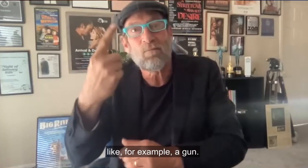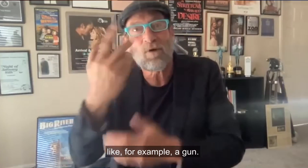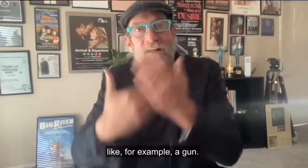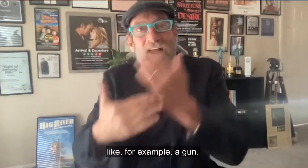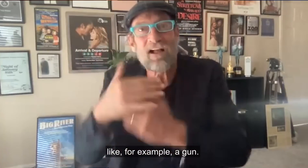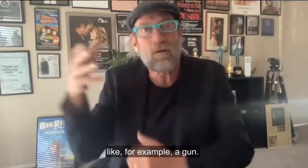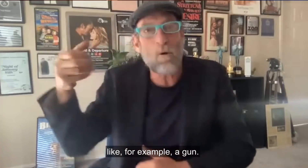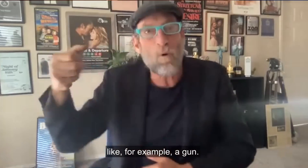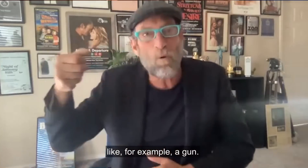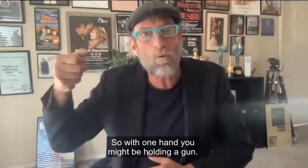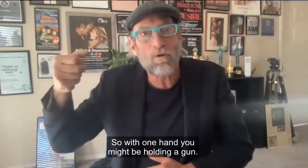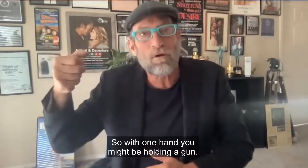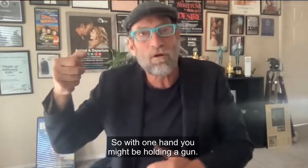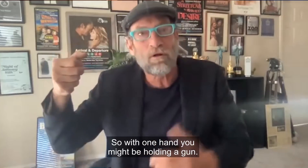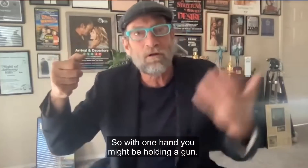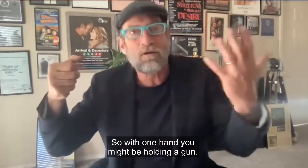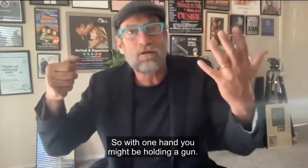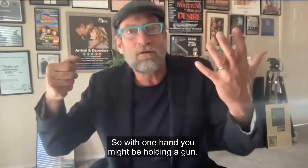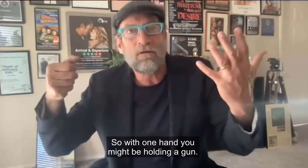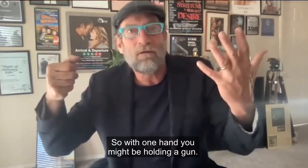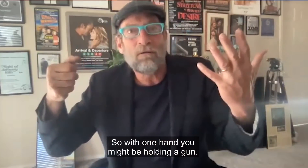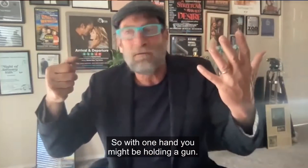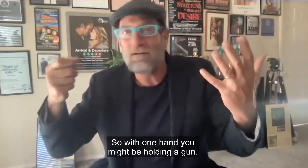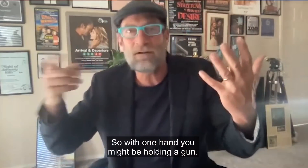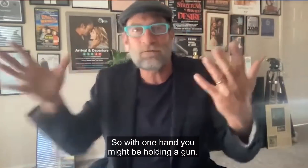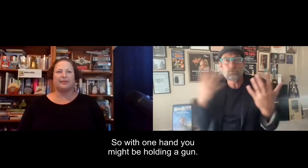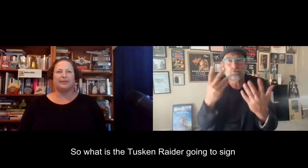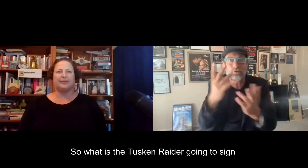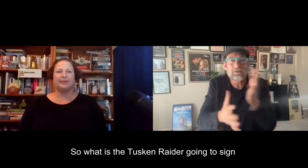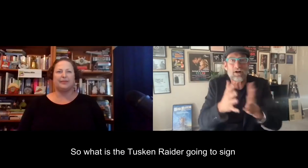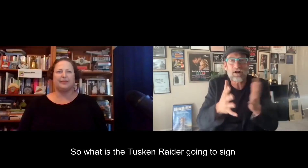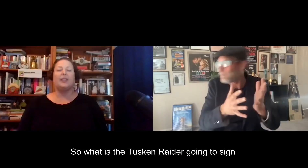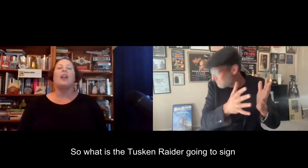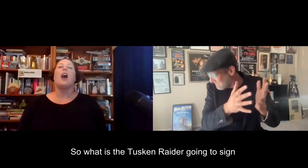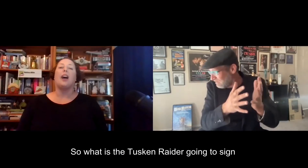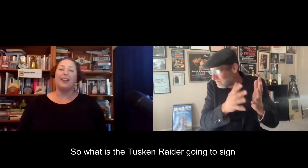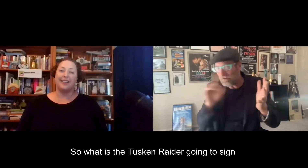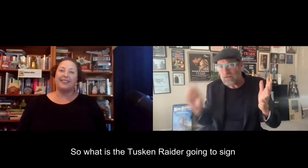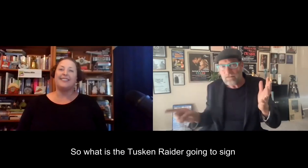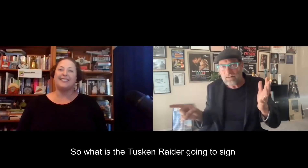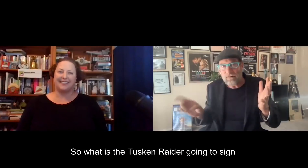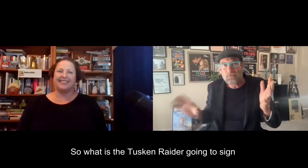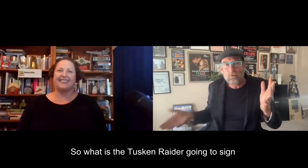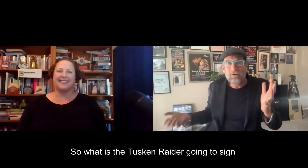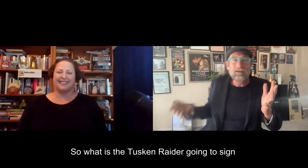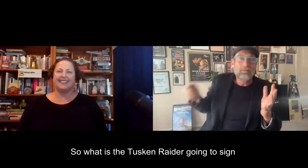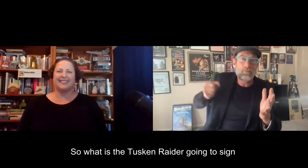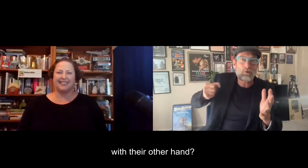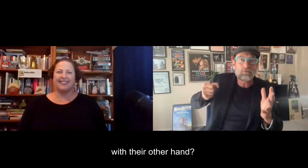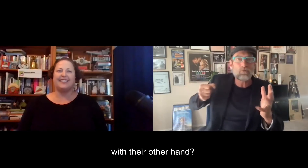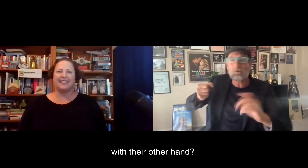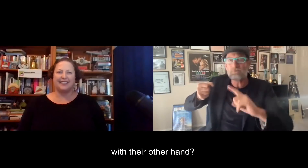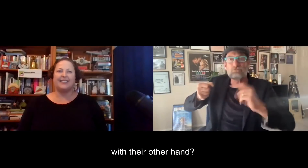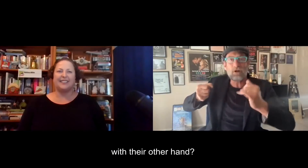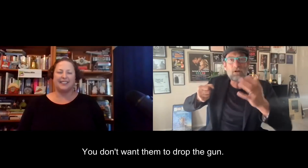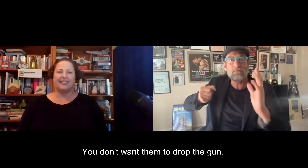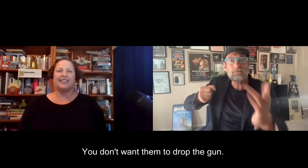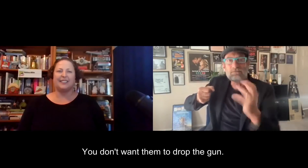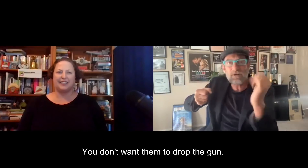a gun. So with one hand, you might be holding a gun. So what is the Tusken Raider going to sign with their other hand? And you don't want them to